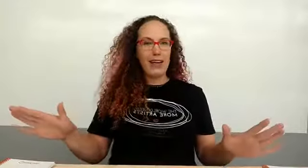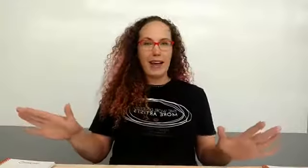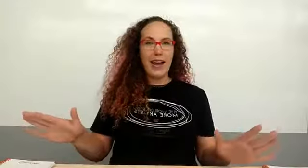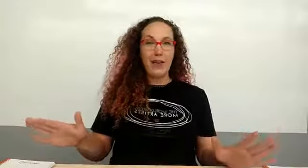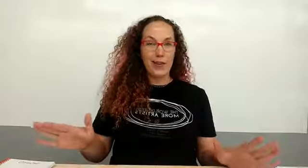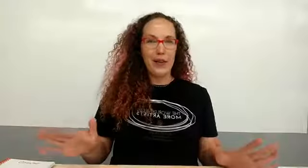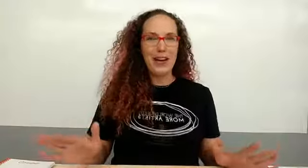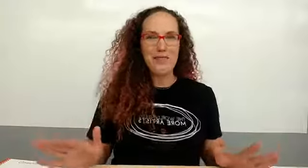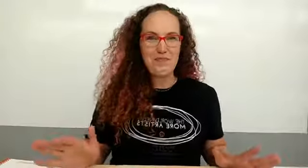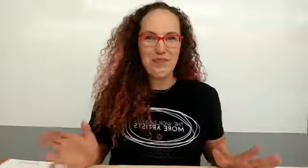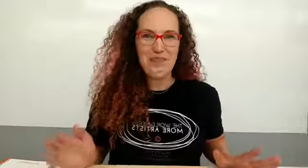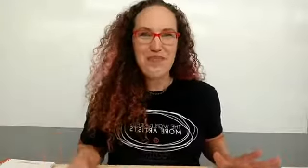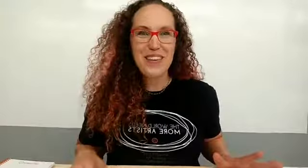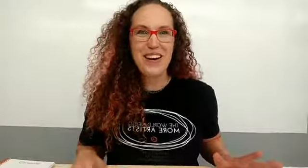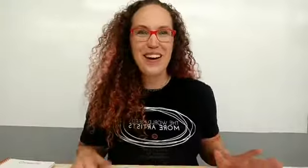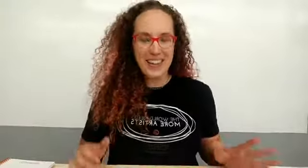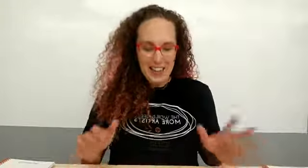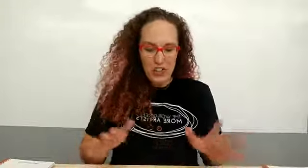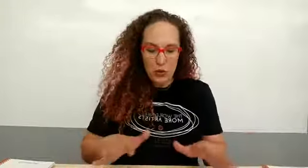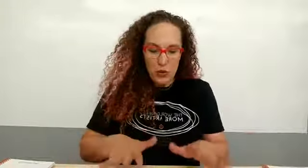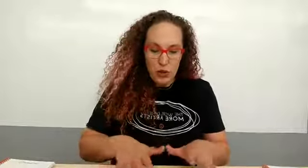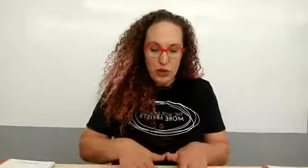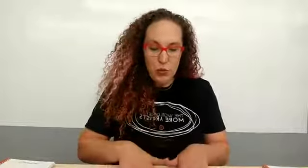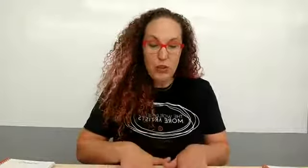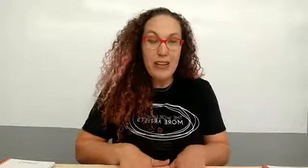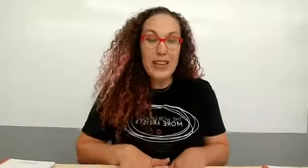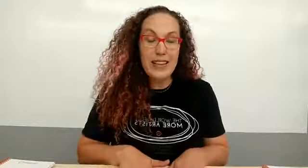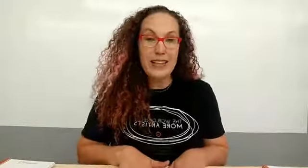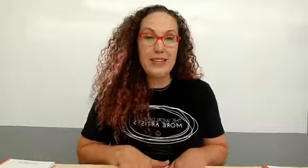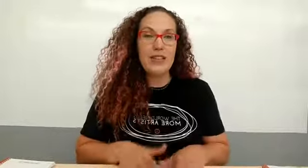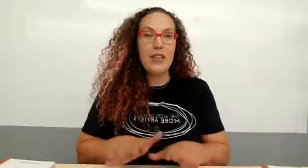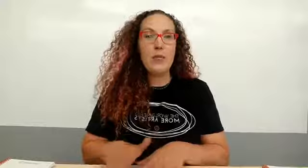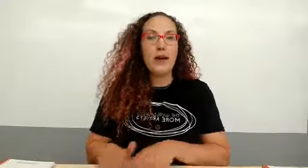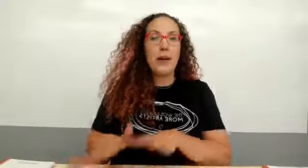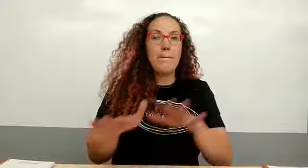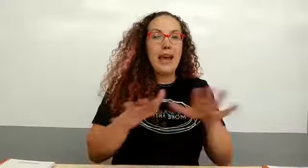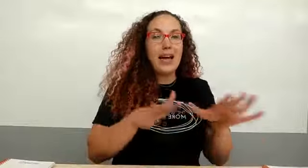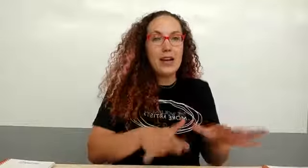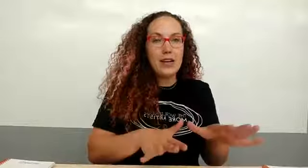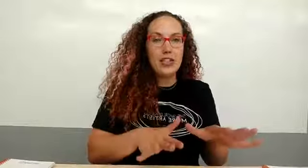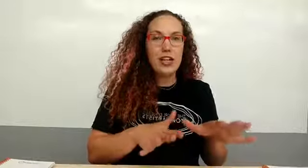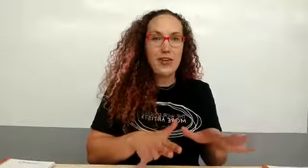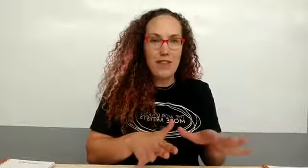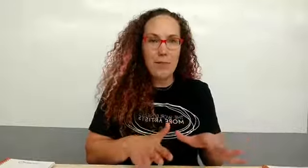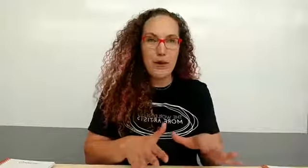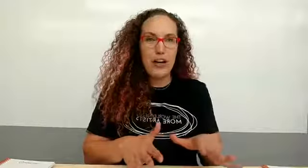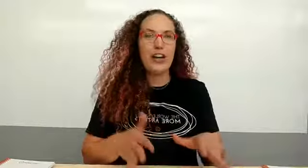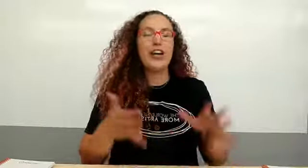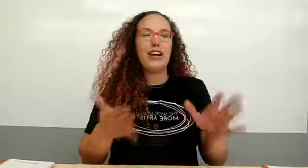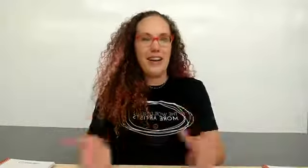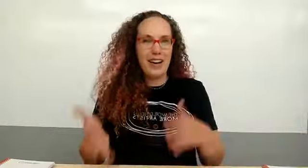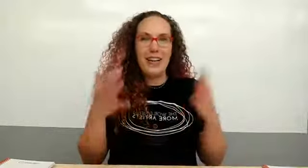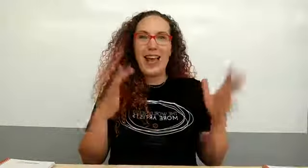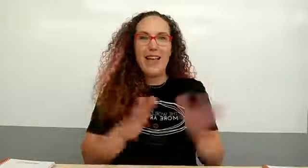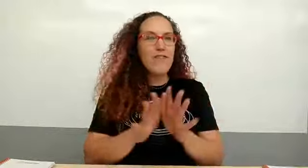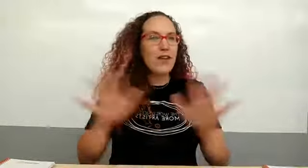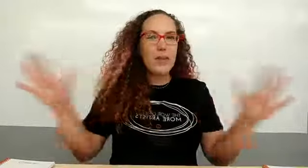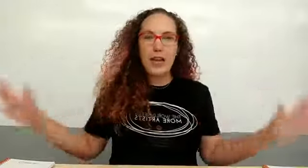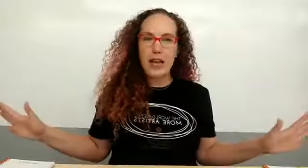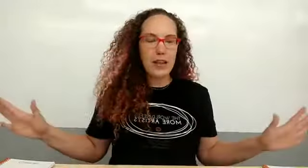of that out right all right so so we'll get this and then in a beta launch in november everybody in the